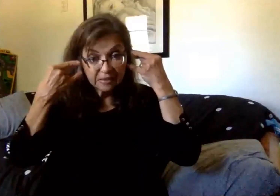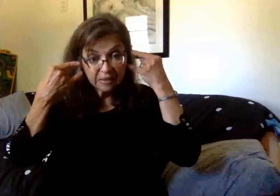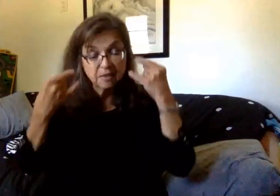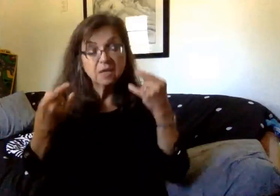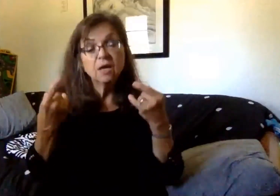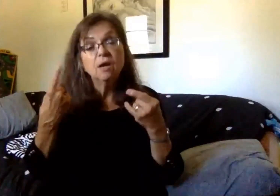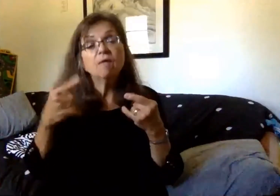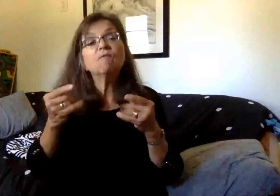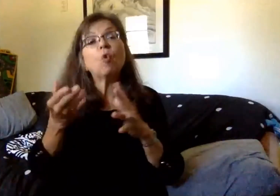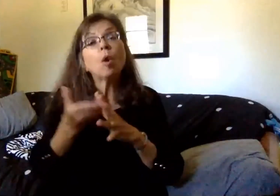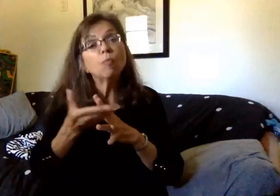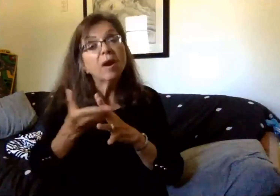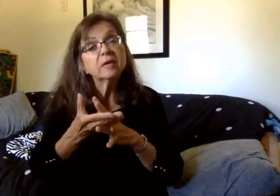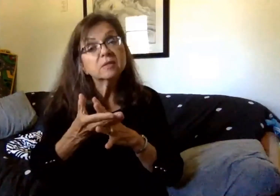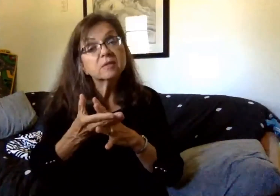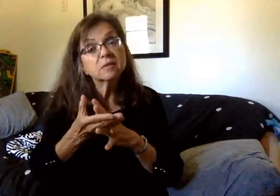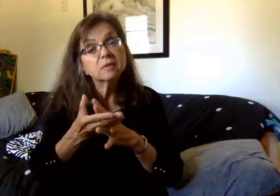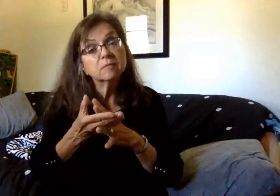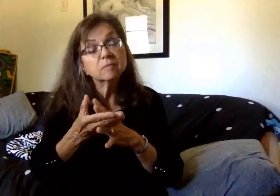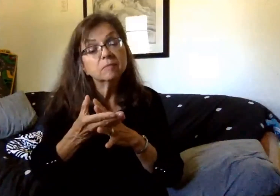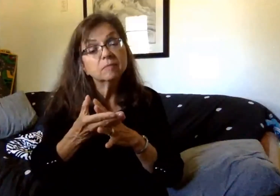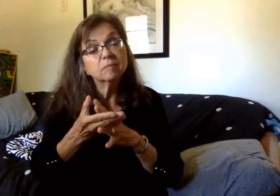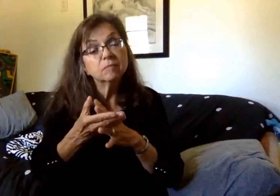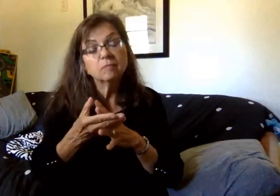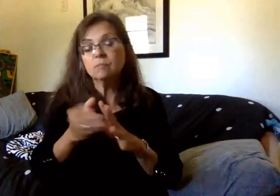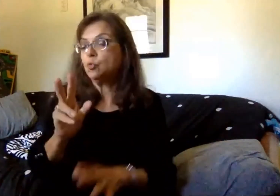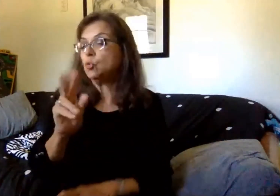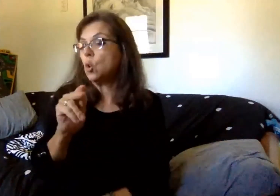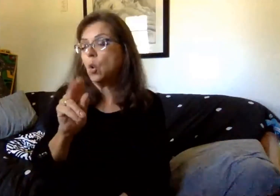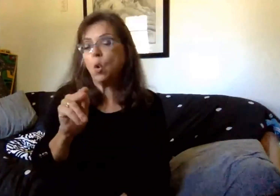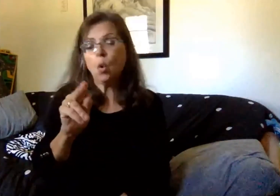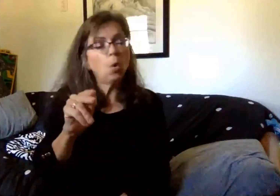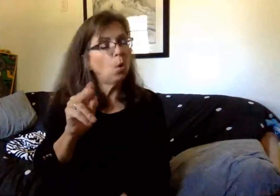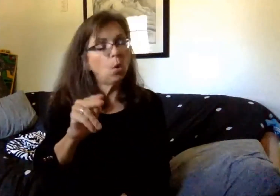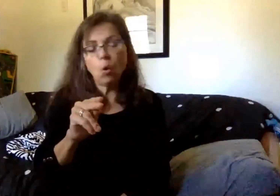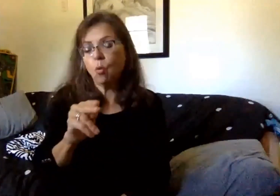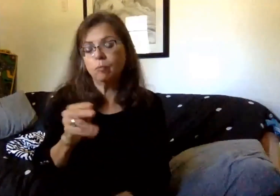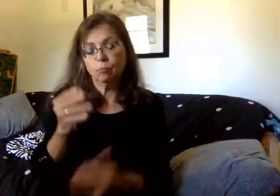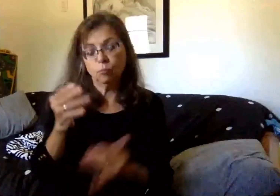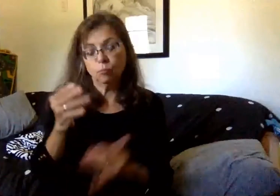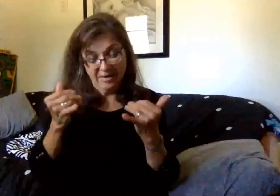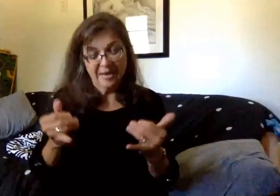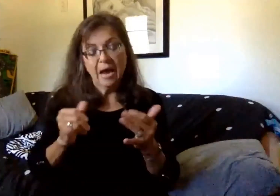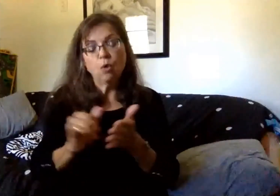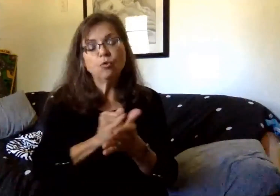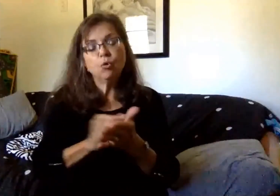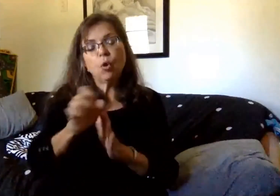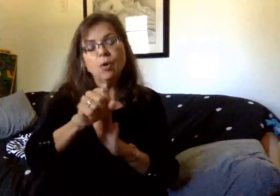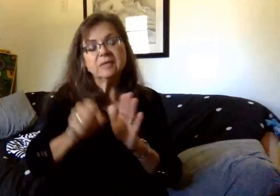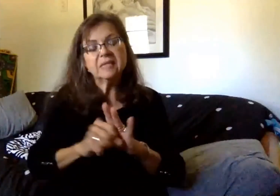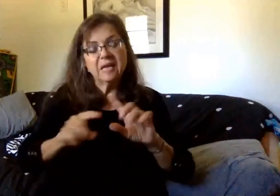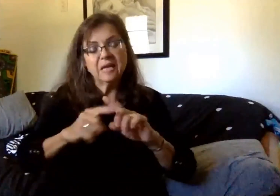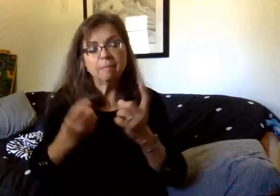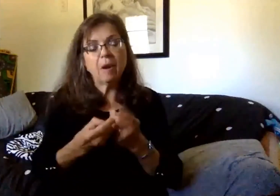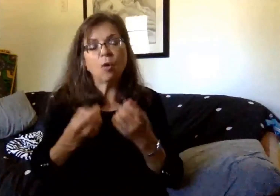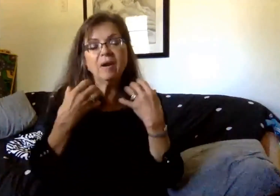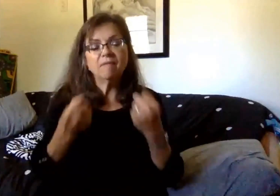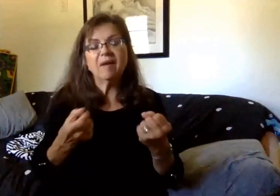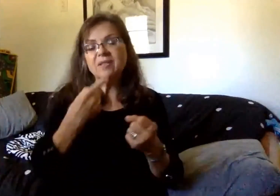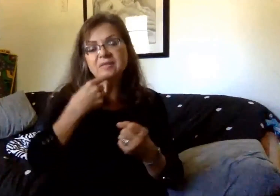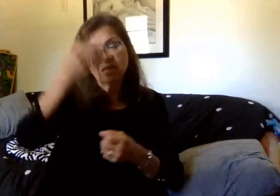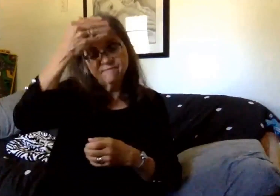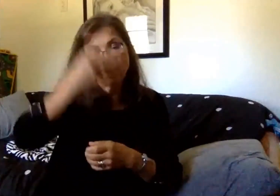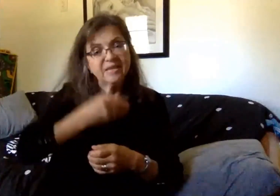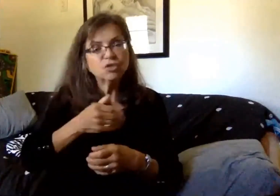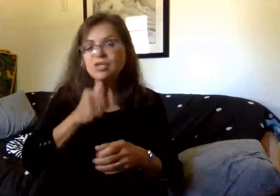seated and socially distanced? No. Current guidance from the New York State Department of Health is that a face shield is insufficient